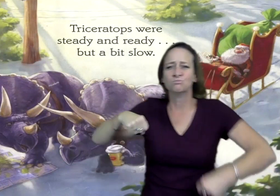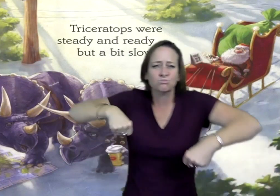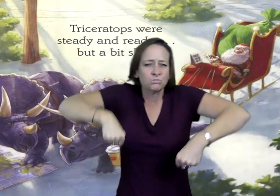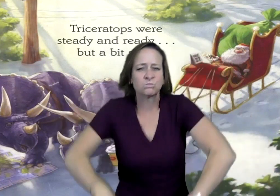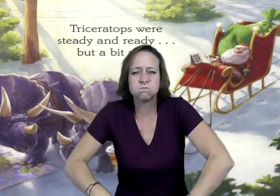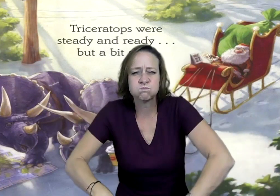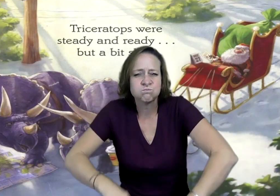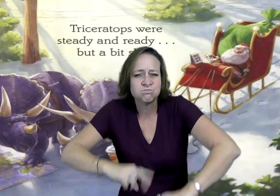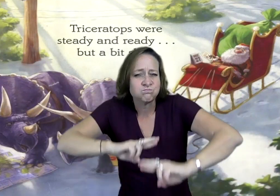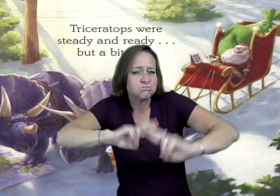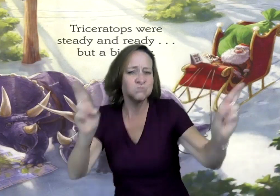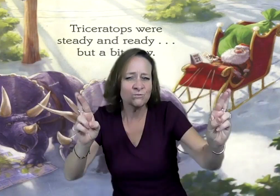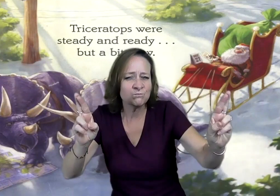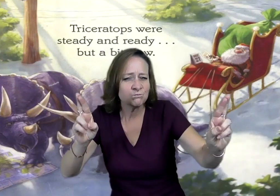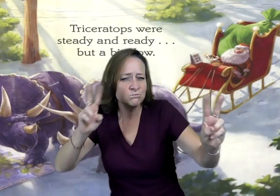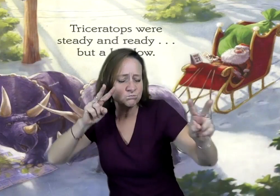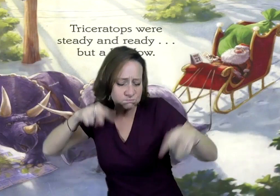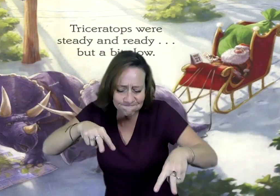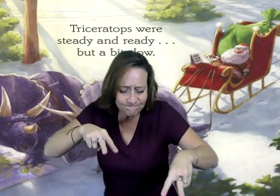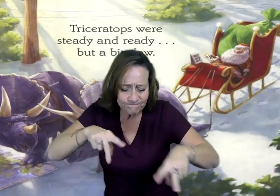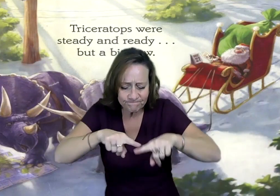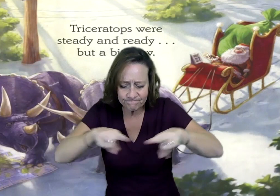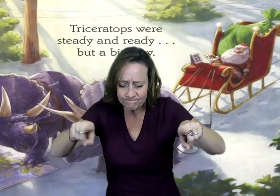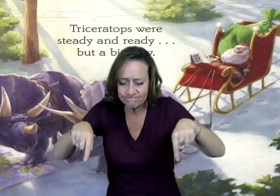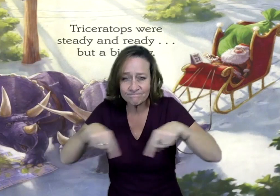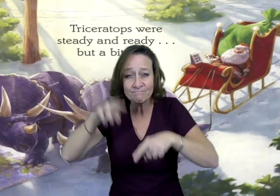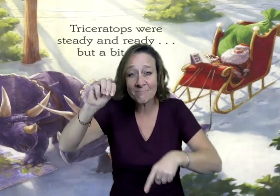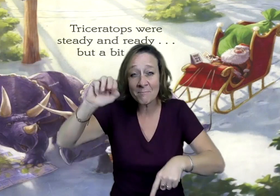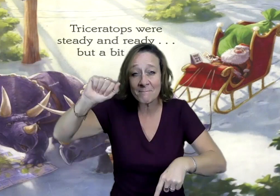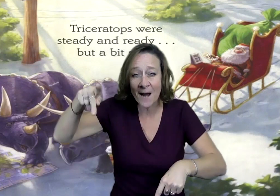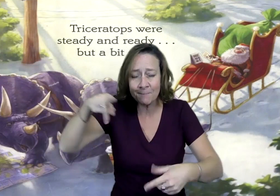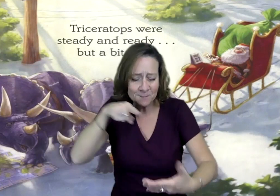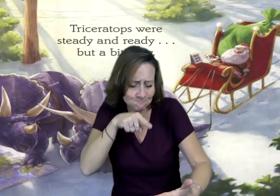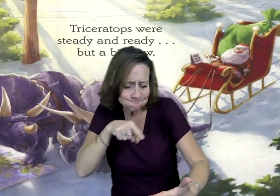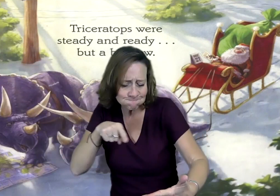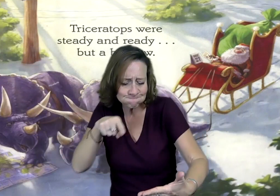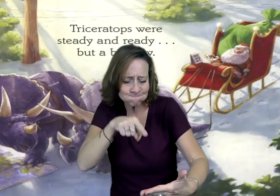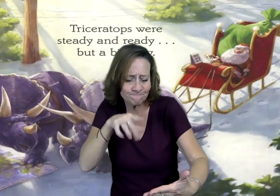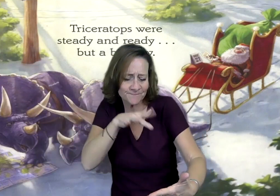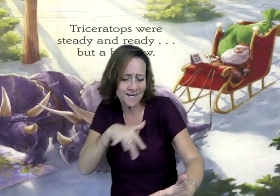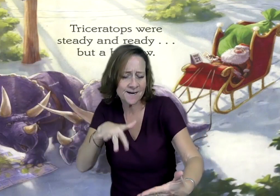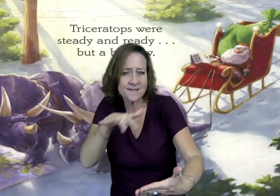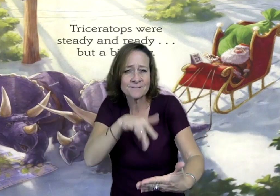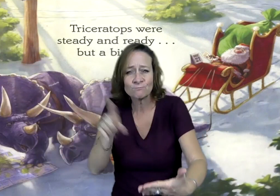Triceratops were steady and ready. You see them looking at the map, studying